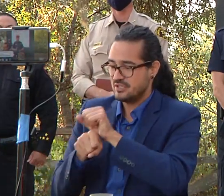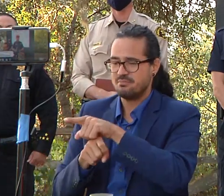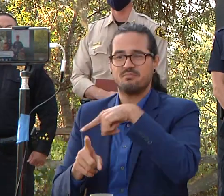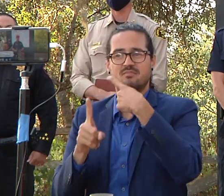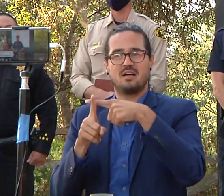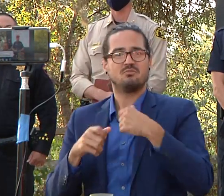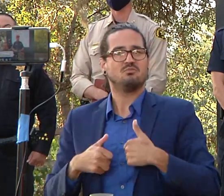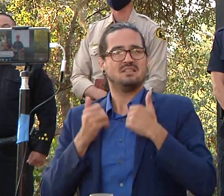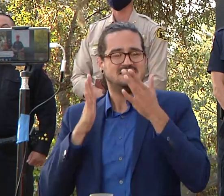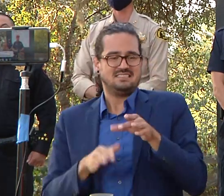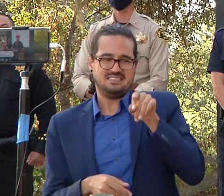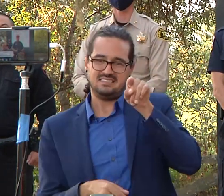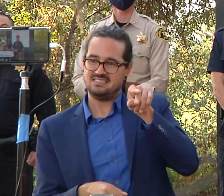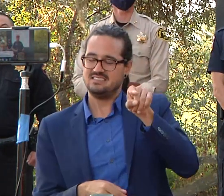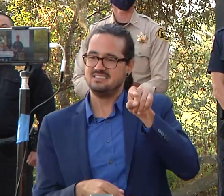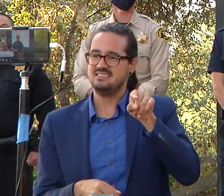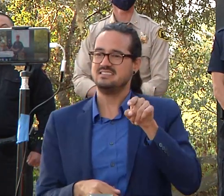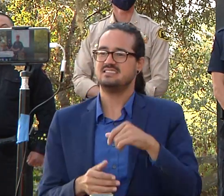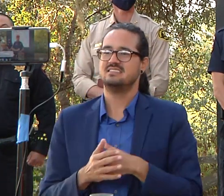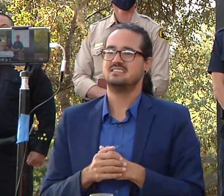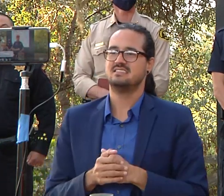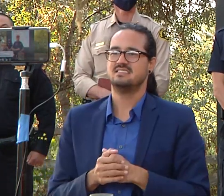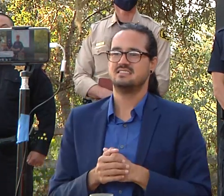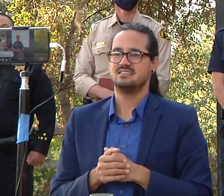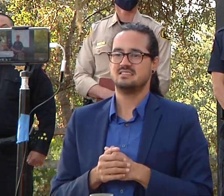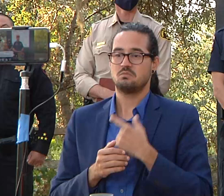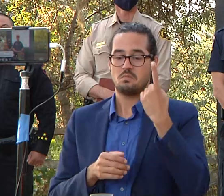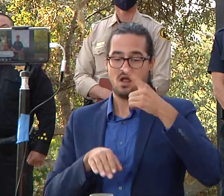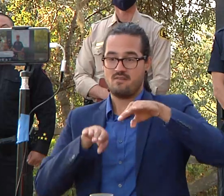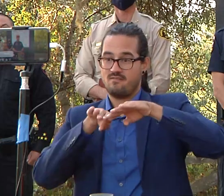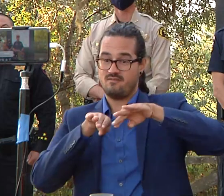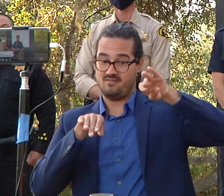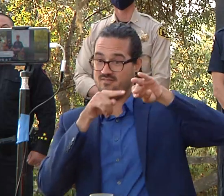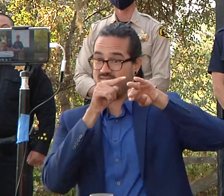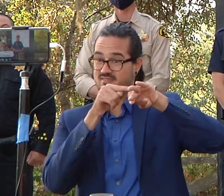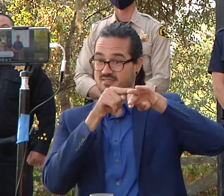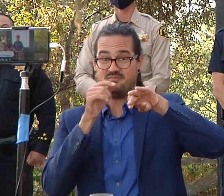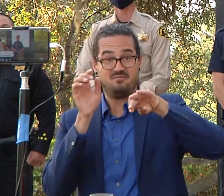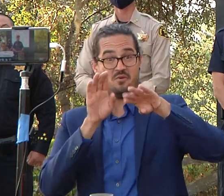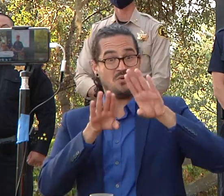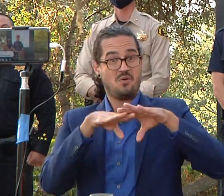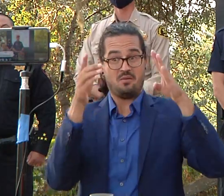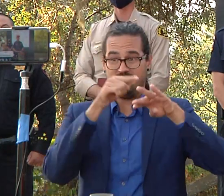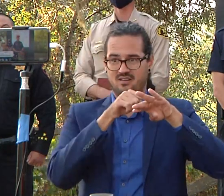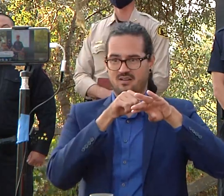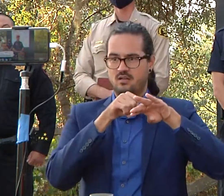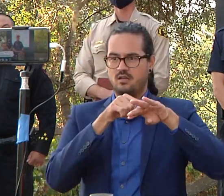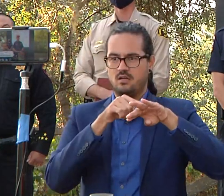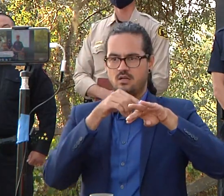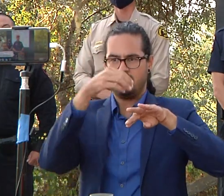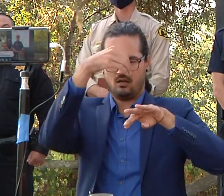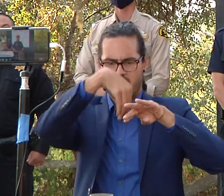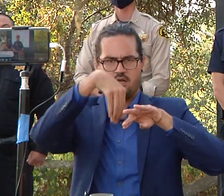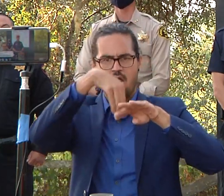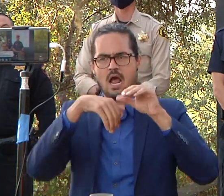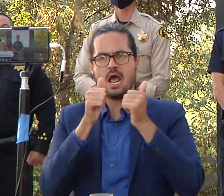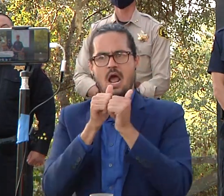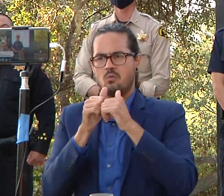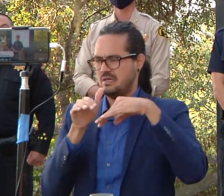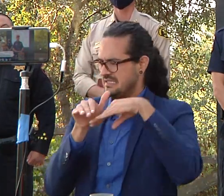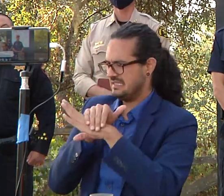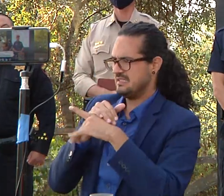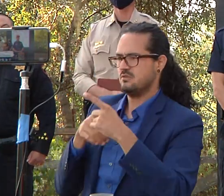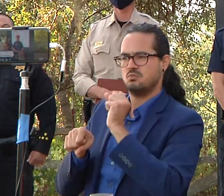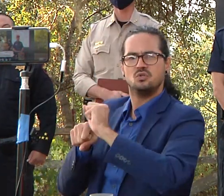populate one side there's access to the other side and that's that's a huge challenge for us and we understand um the frustrations and the